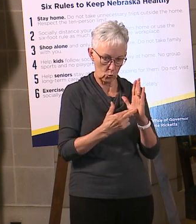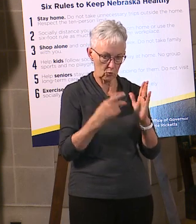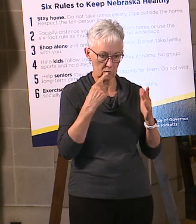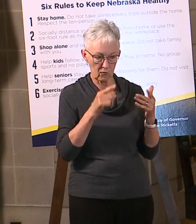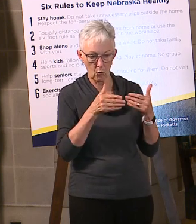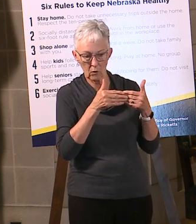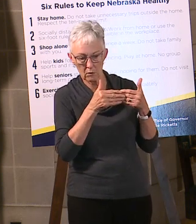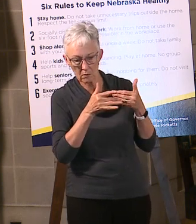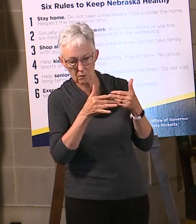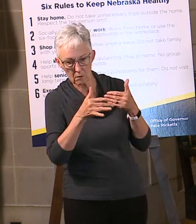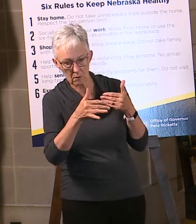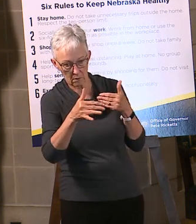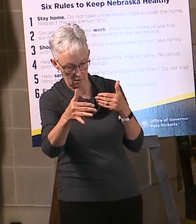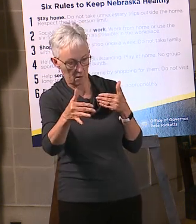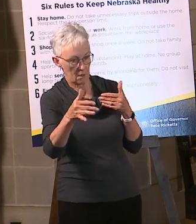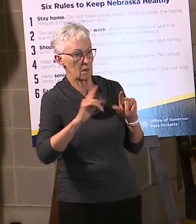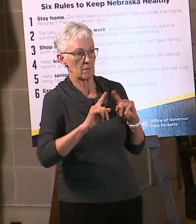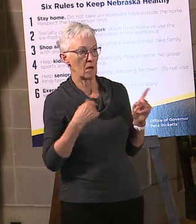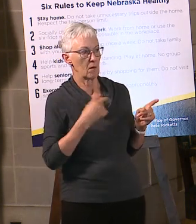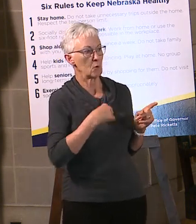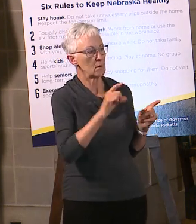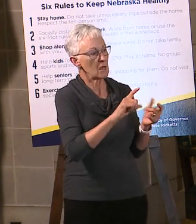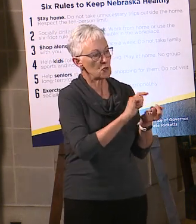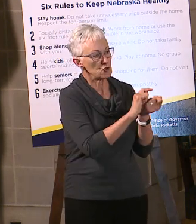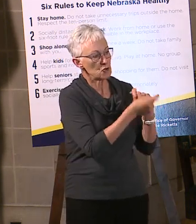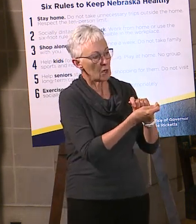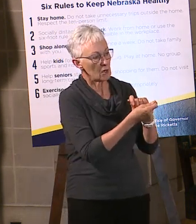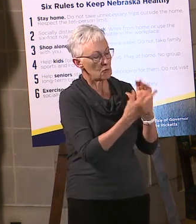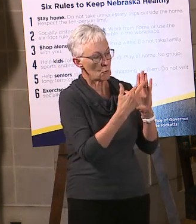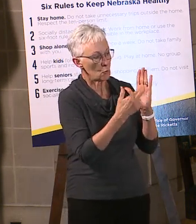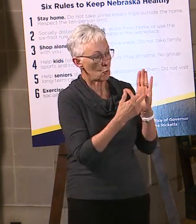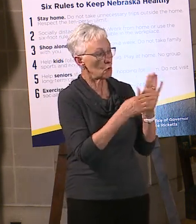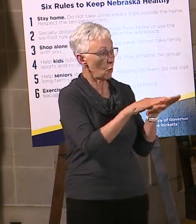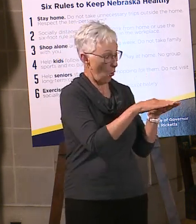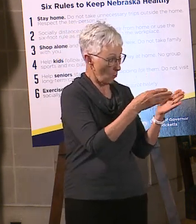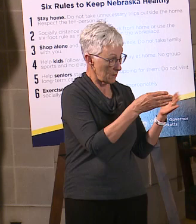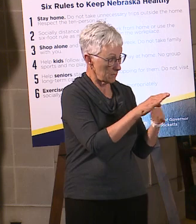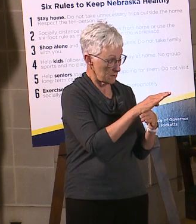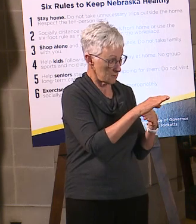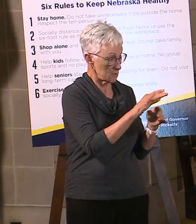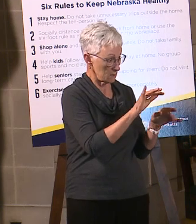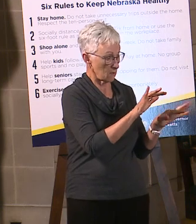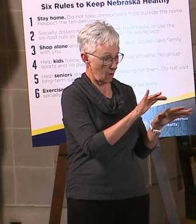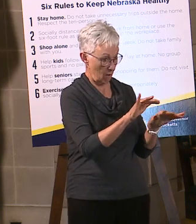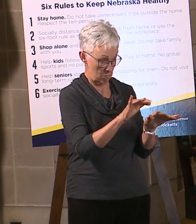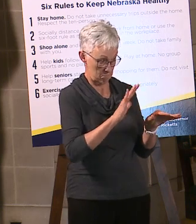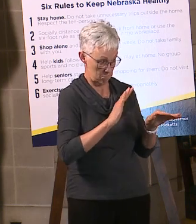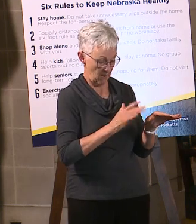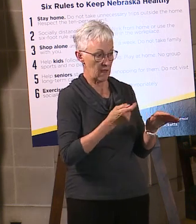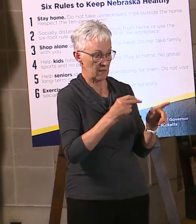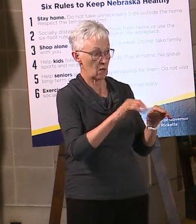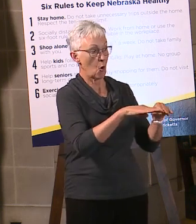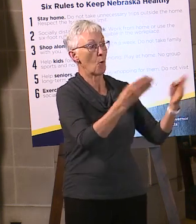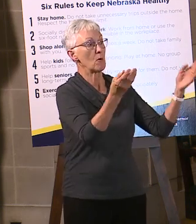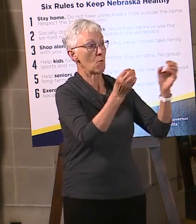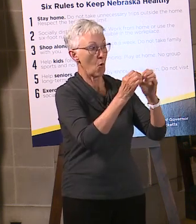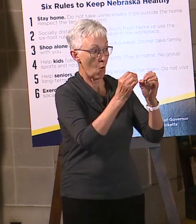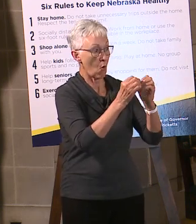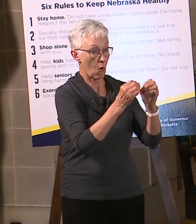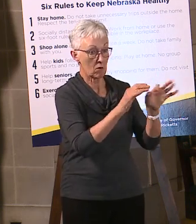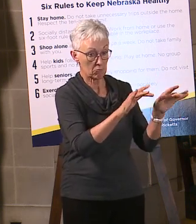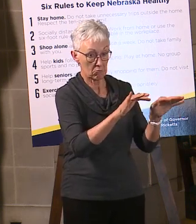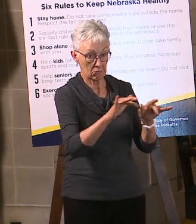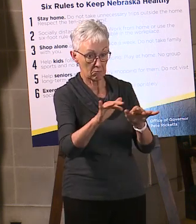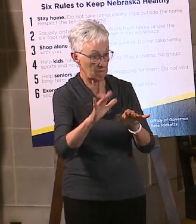to make sure we don't impact that hospital capacity, and try to let people get back to a more normal life. And this is, again, where the testing and contact tracing is so